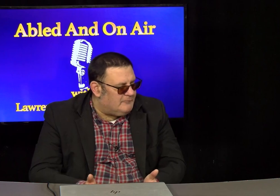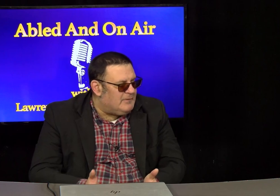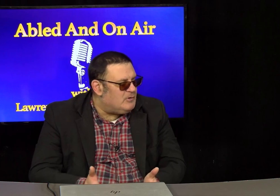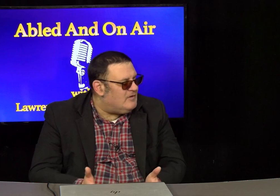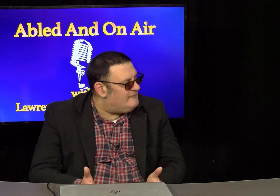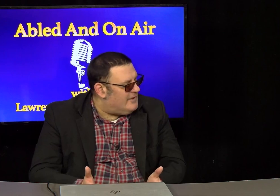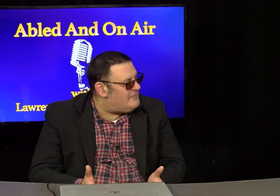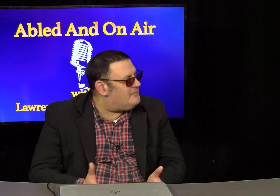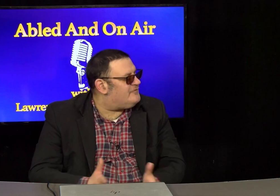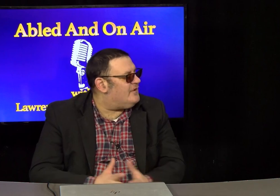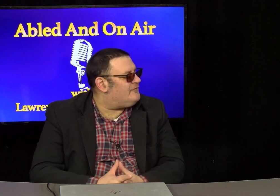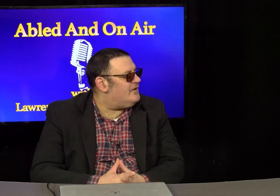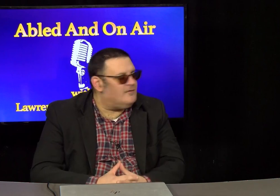people avail themselves of?